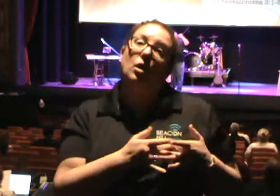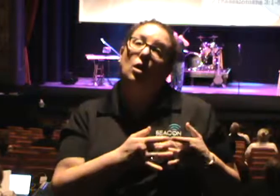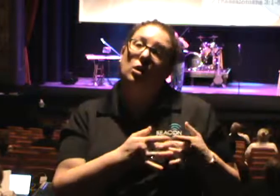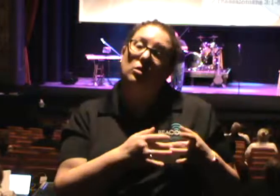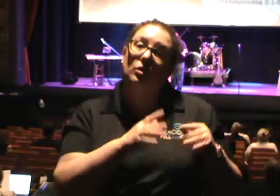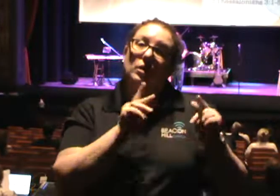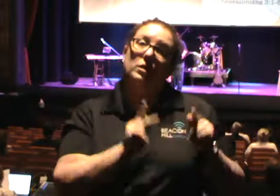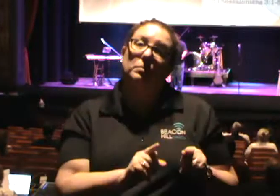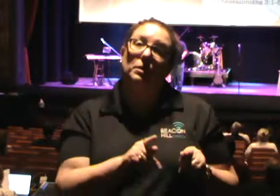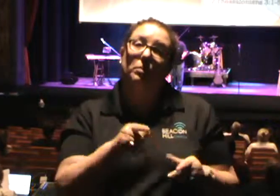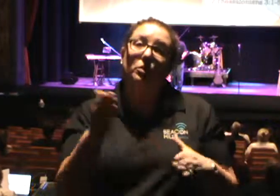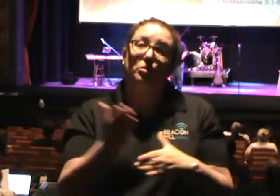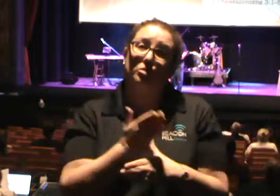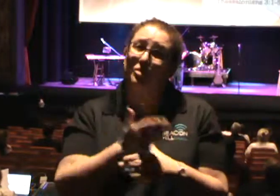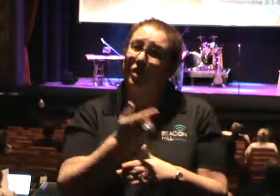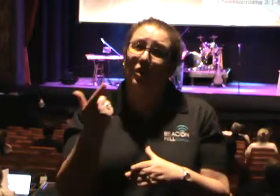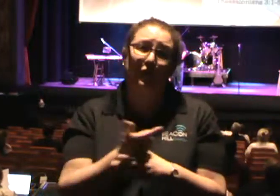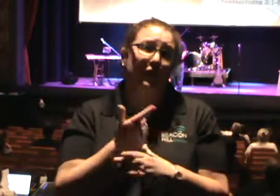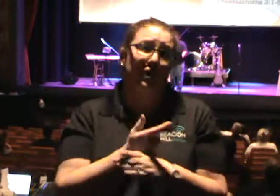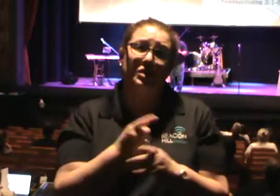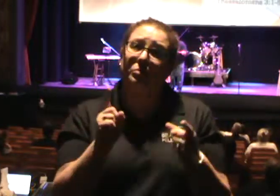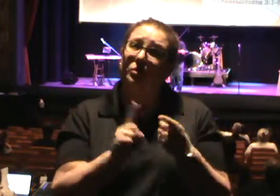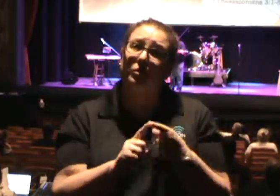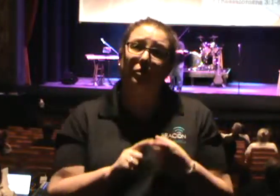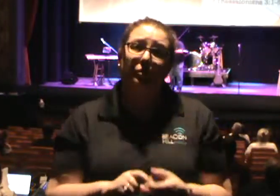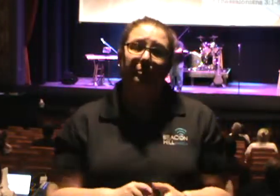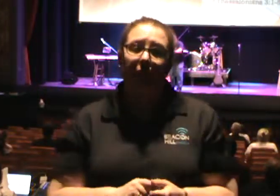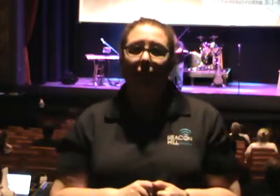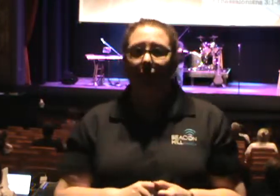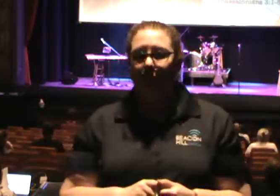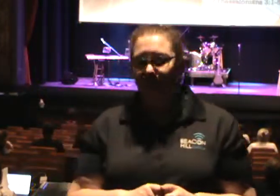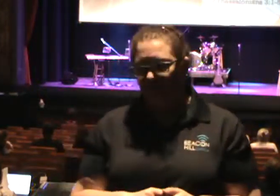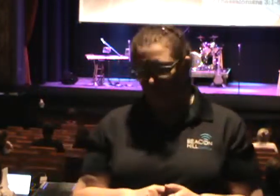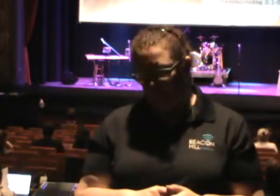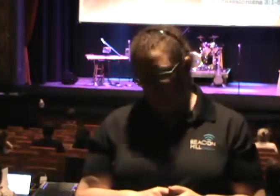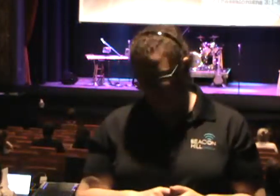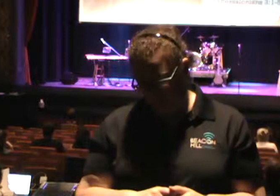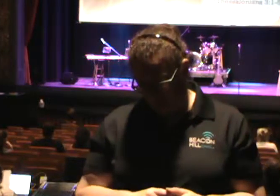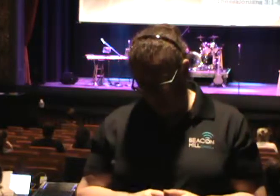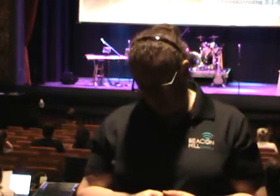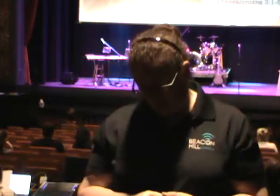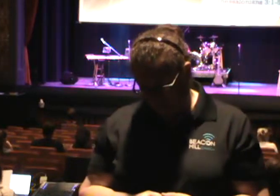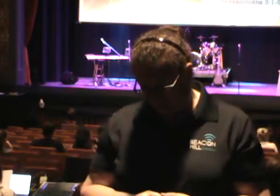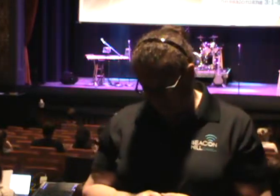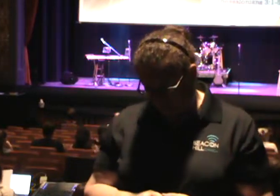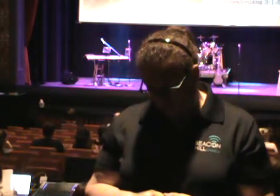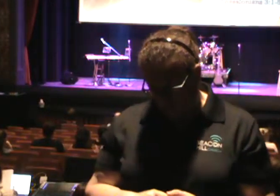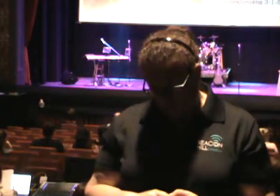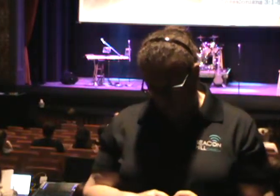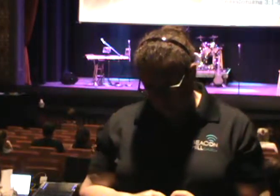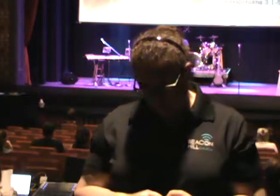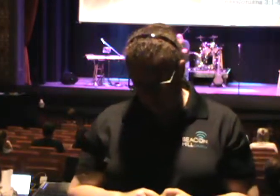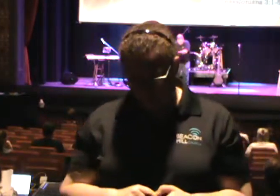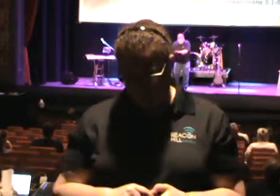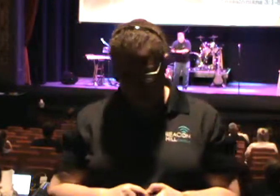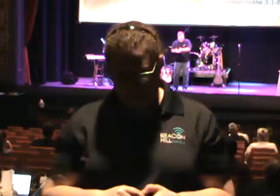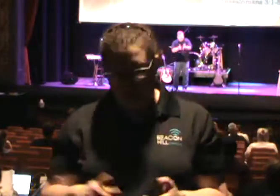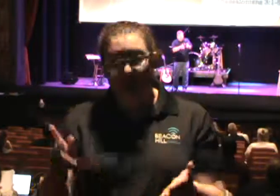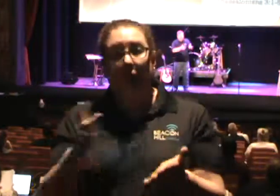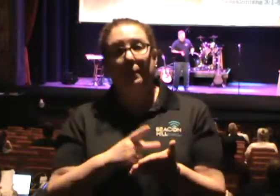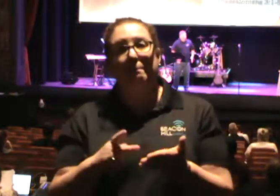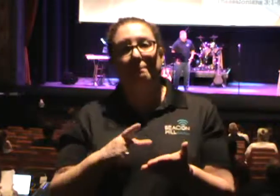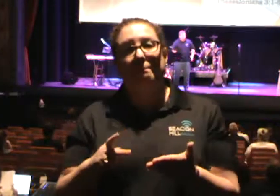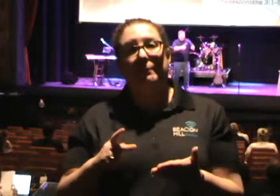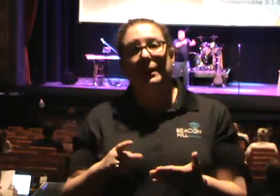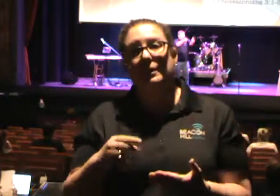who you're going to share the Gospel to. The word honored means valued and admired for its transforming power. Paul mentioned